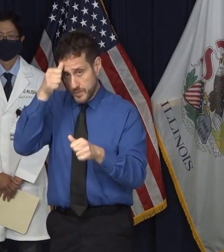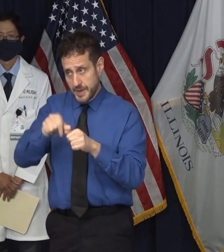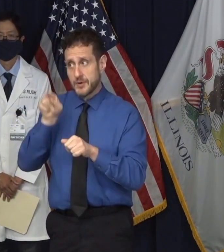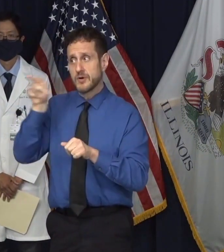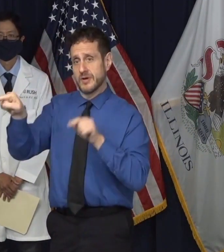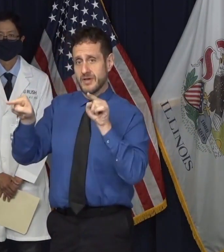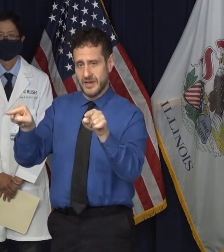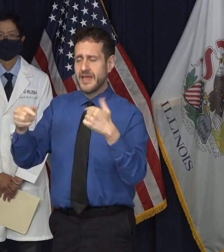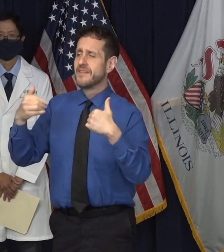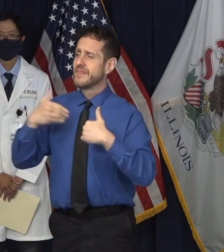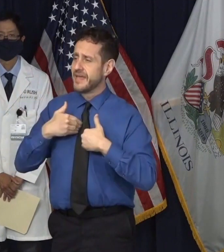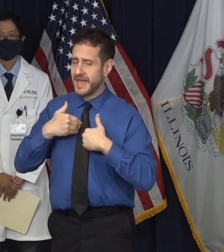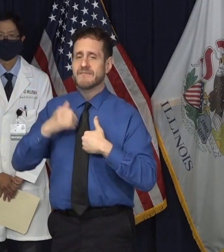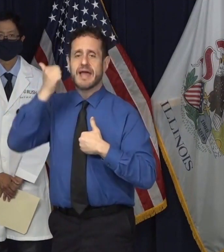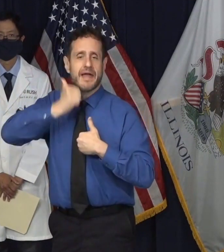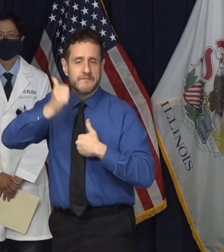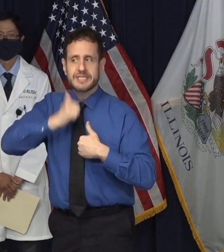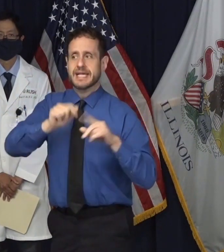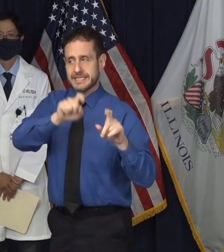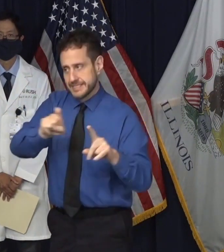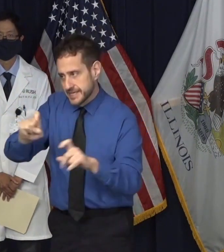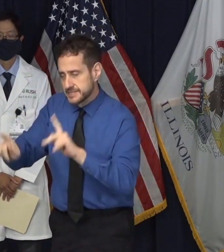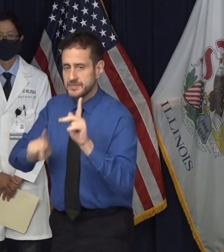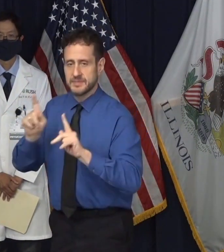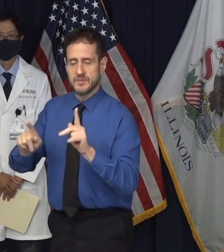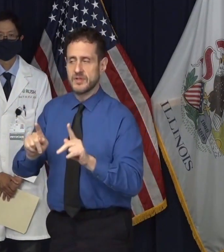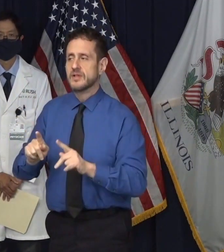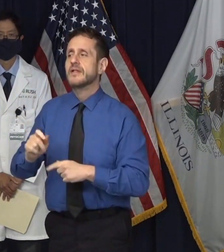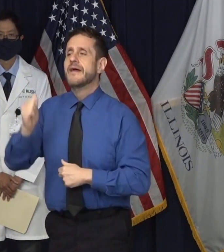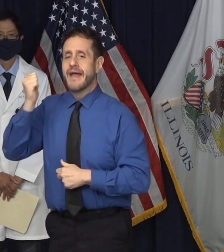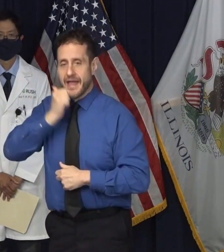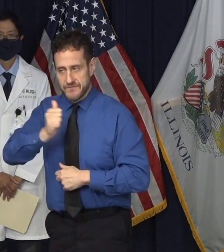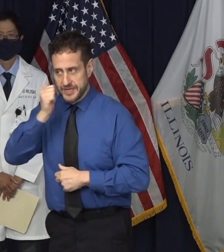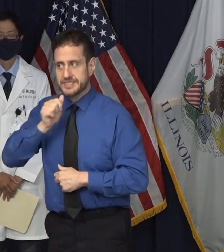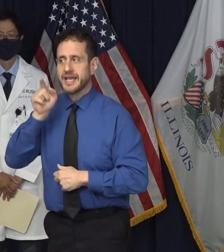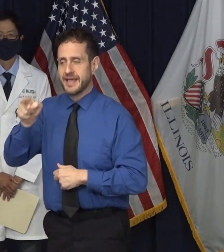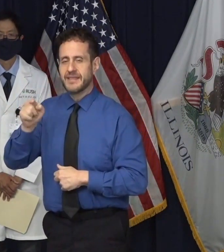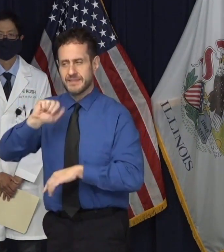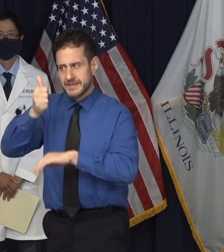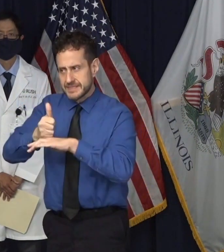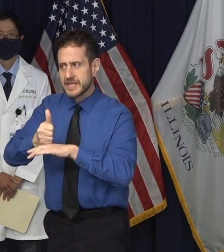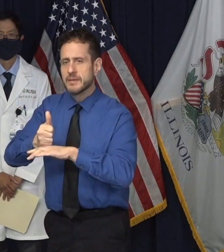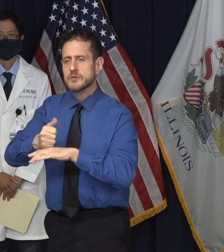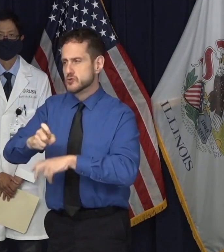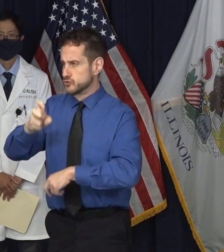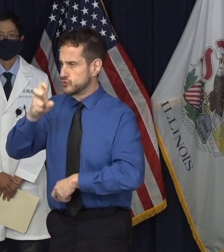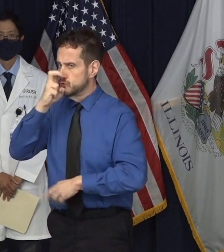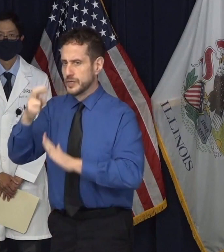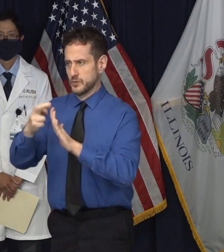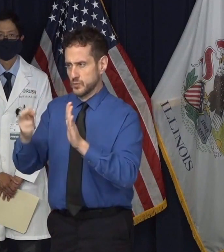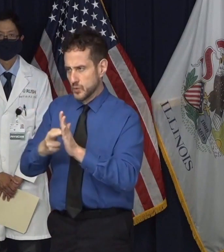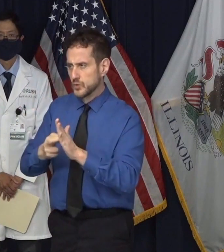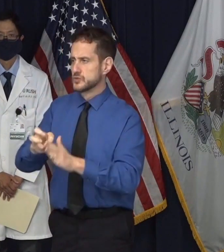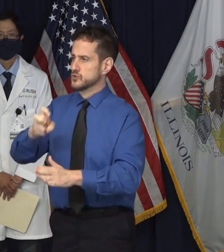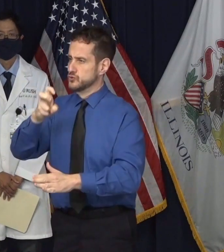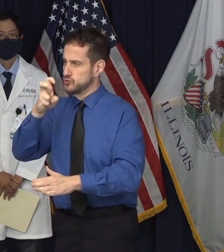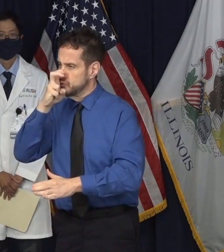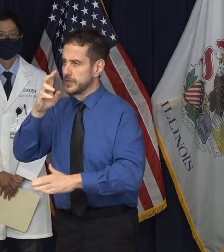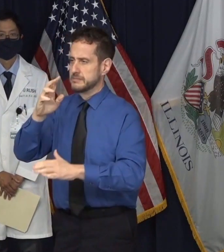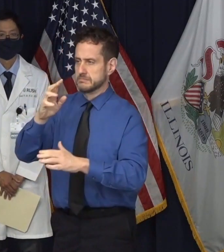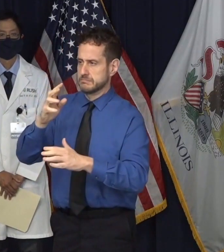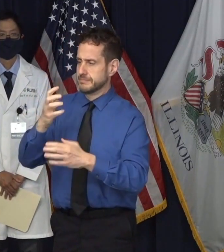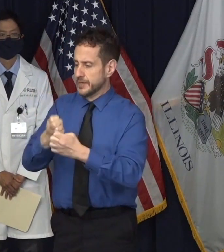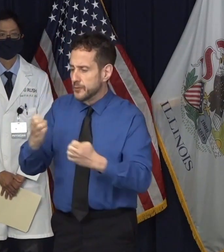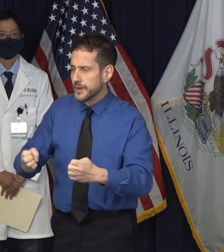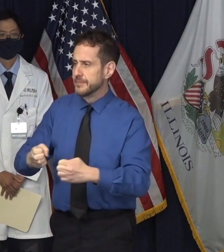operating with daily testing or in a league-created bubble or with facilities that allow for